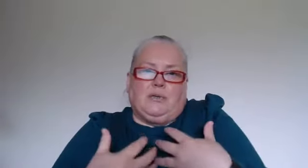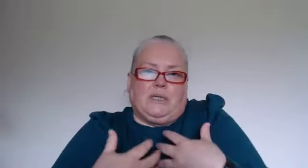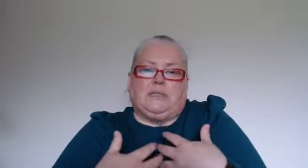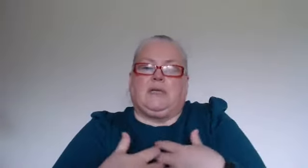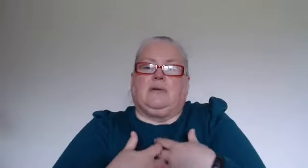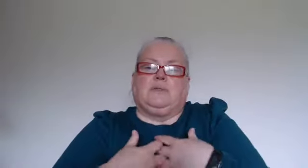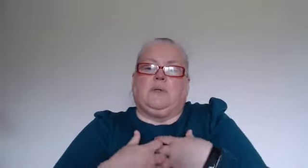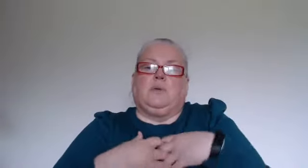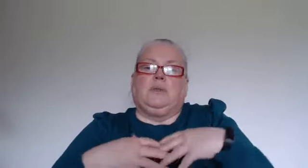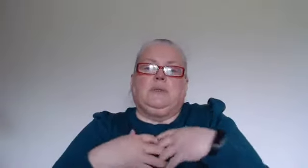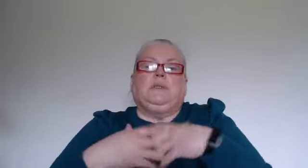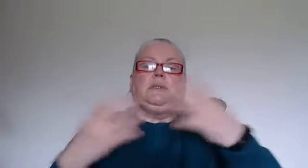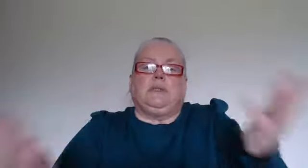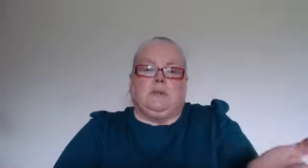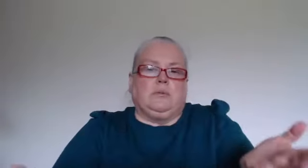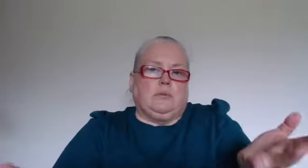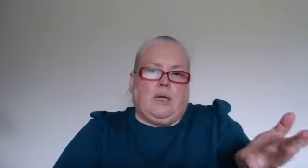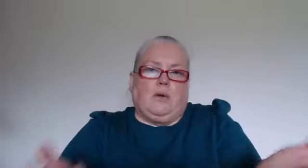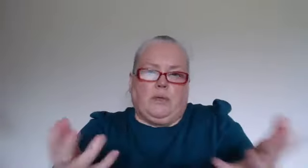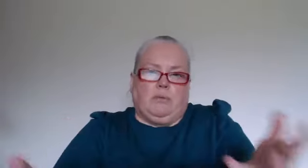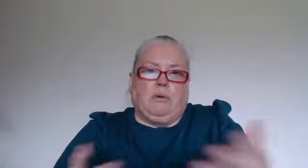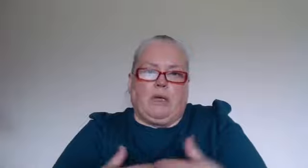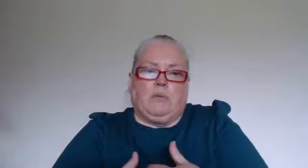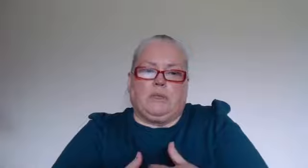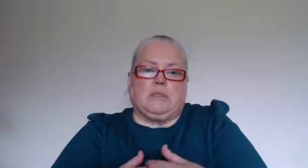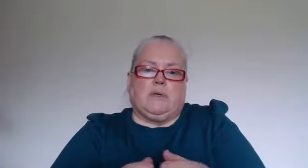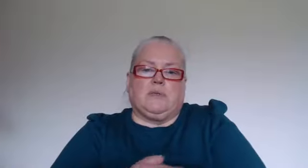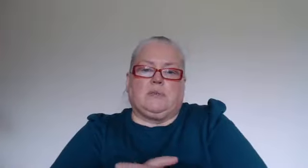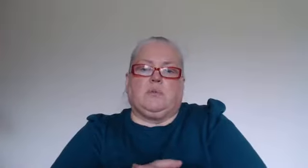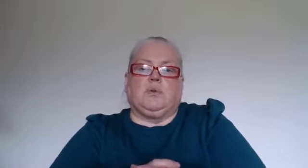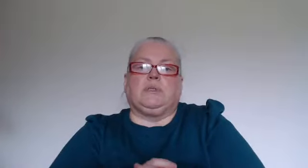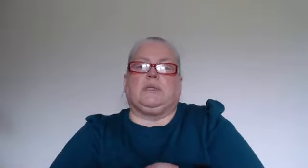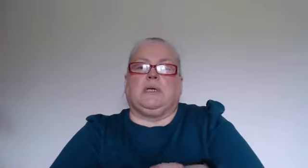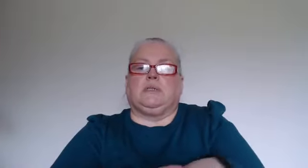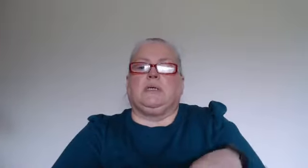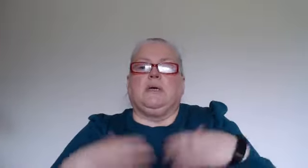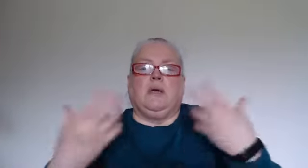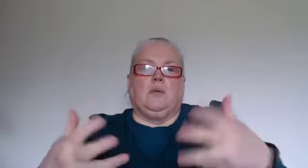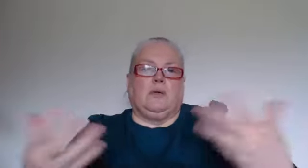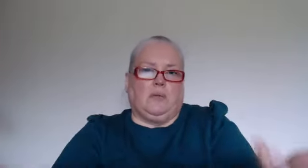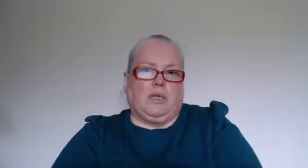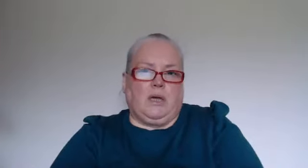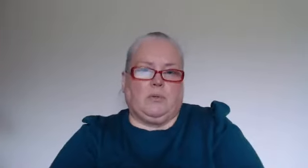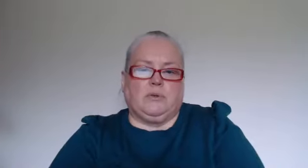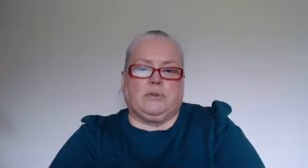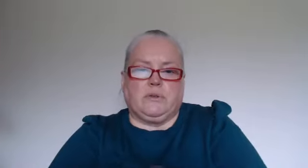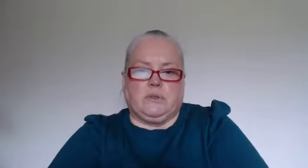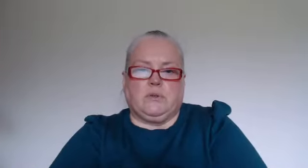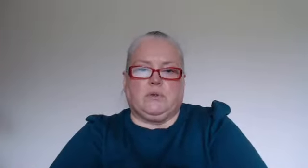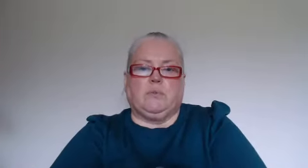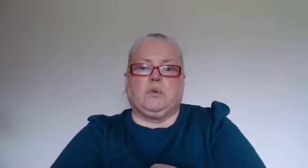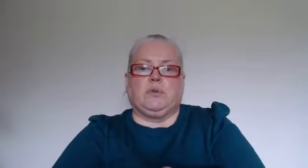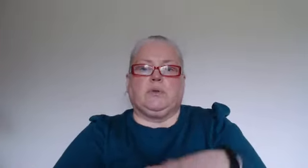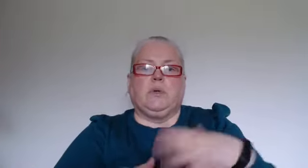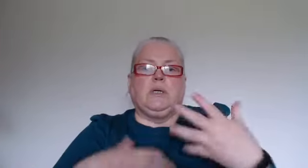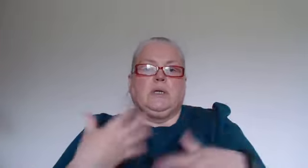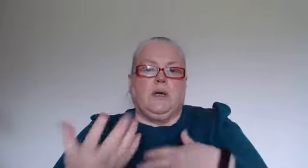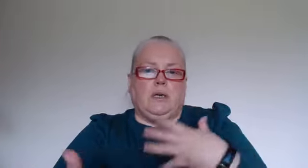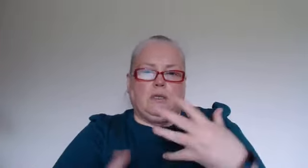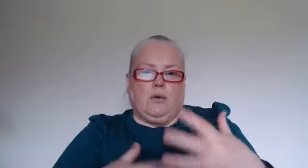ourselves so you know how we communicate with ourselves is important and how we communicate with others is also important. So you know